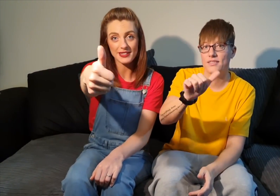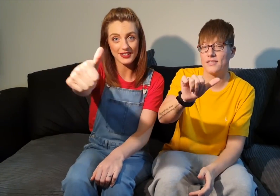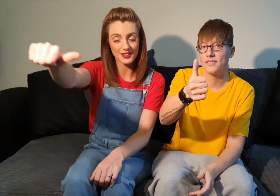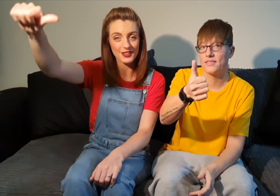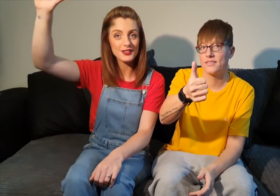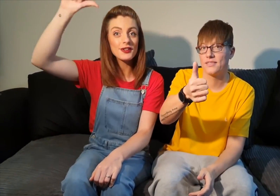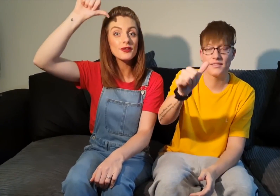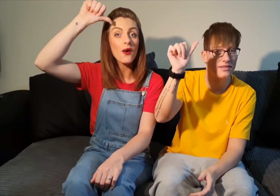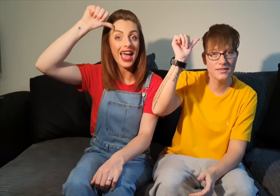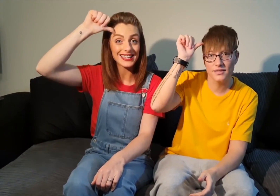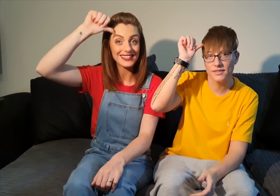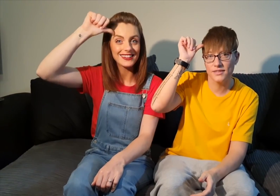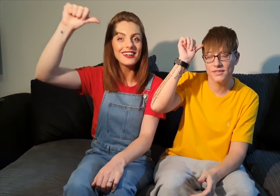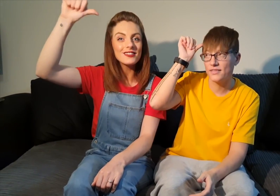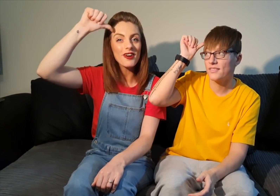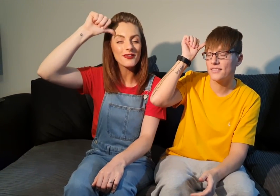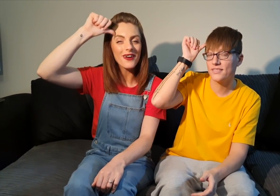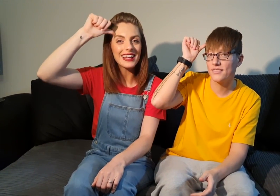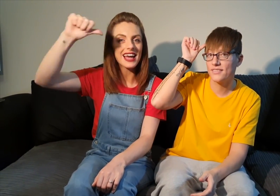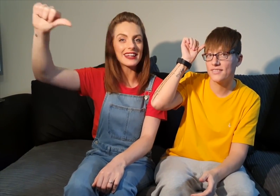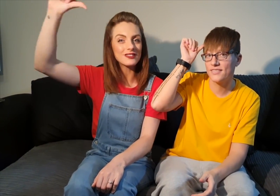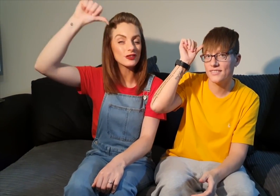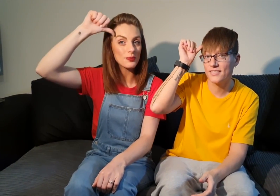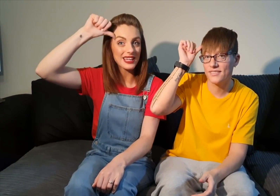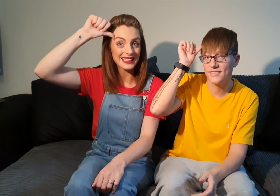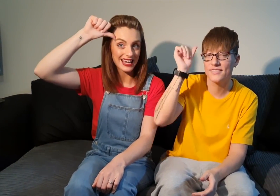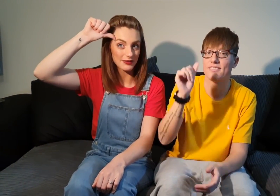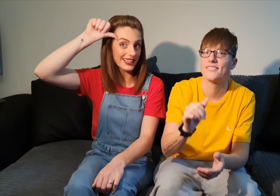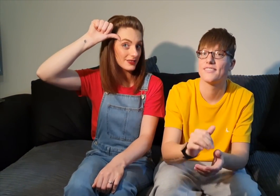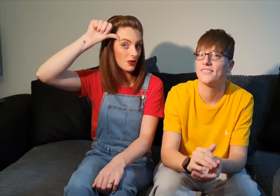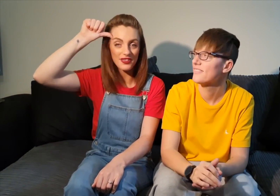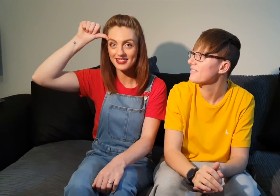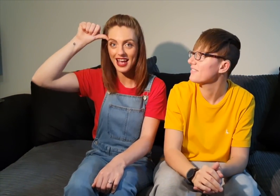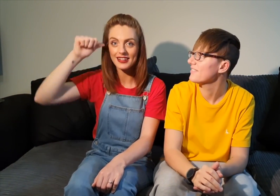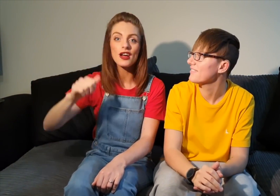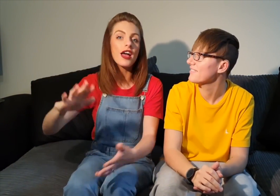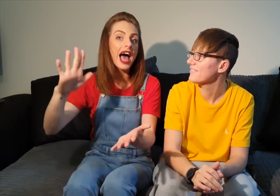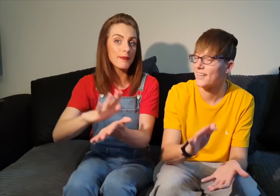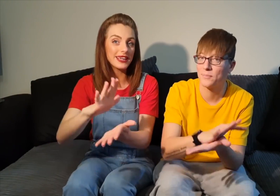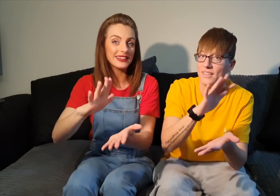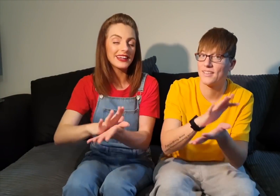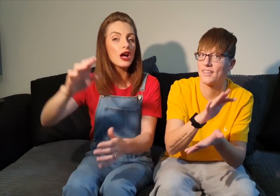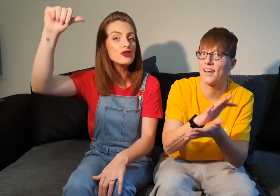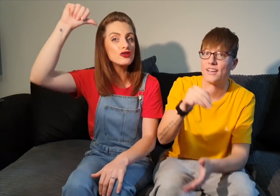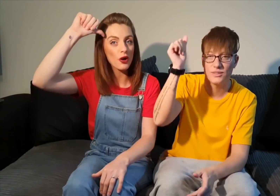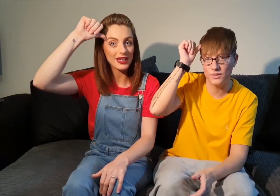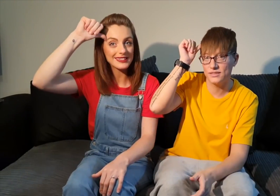position to your head to your forehead and it's just upside down like so on the side happy know it